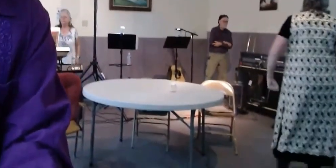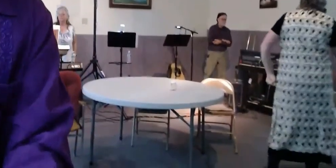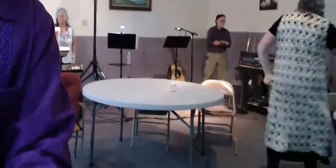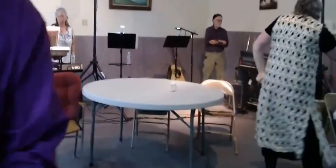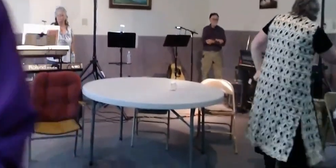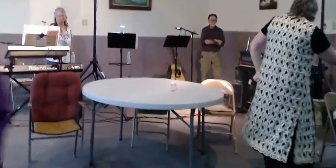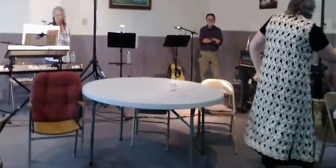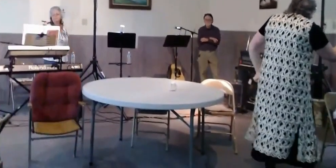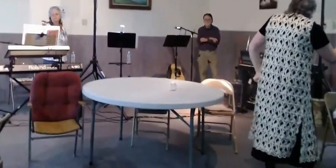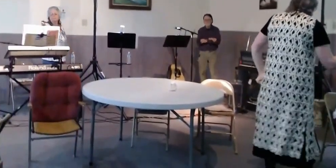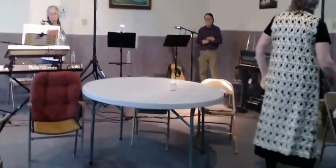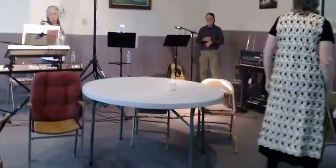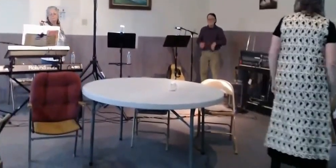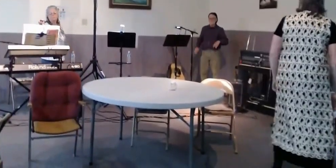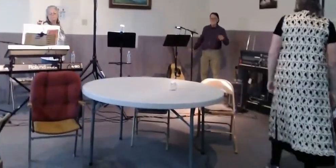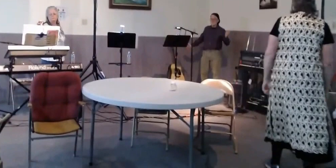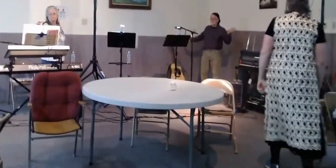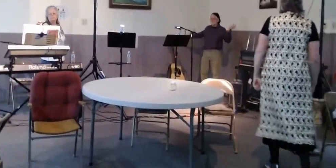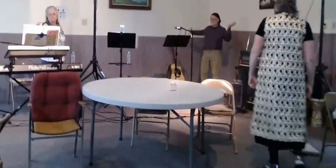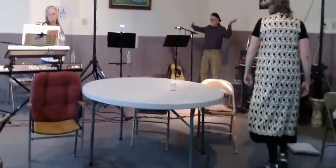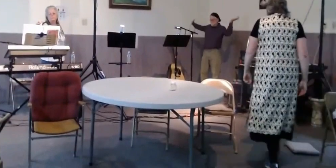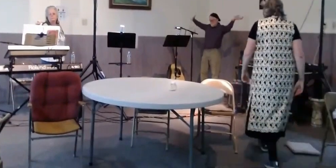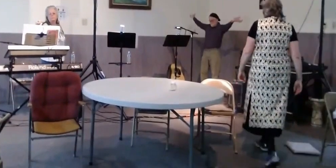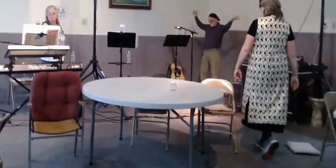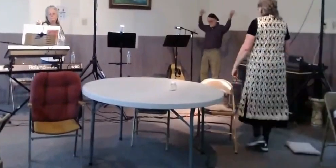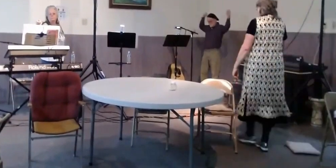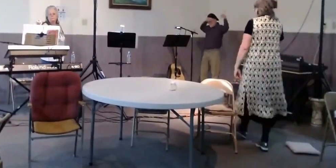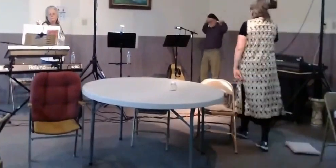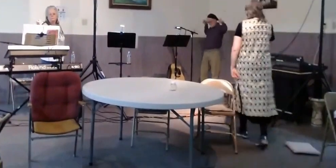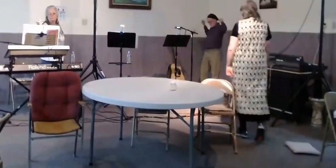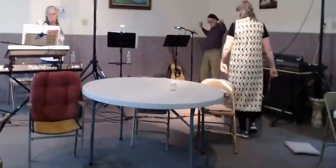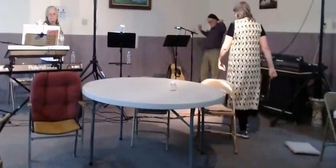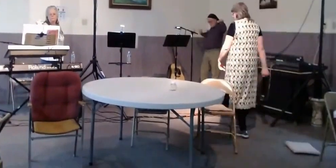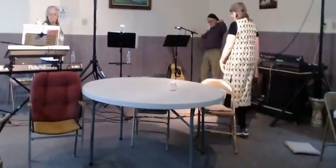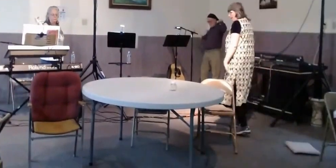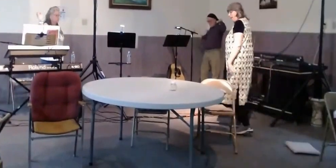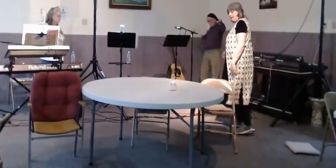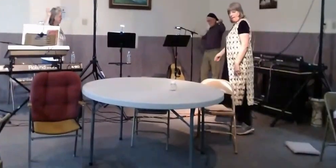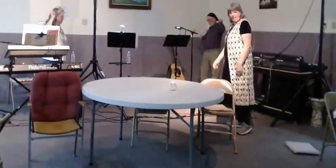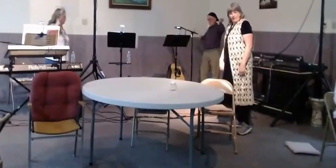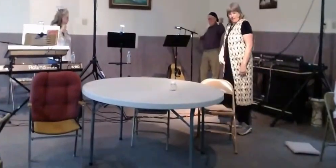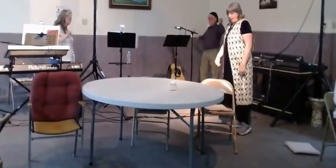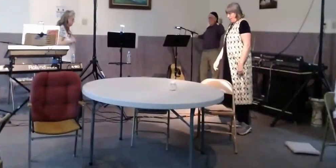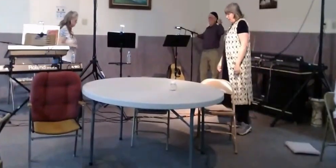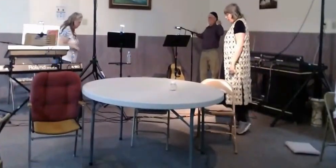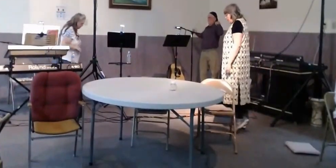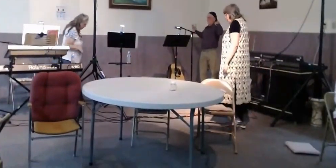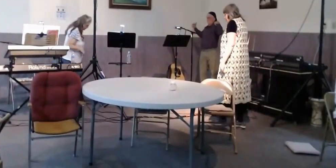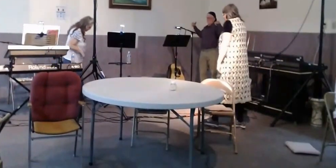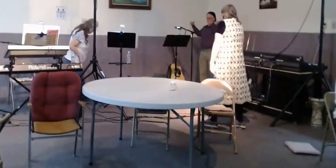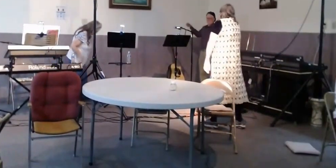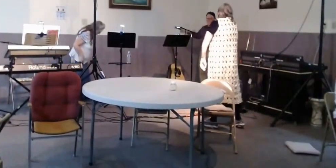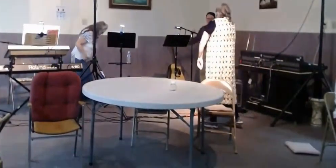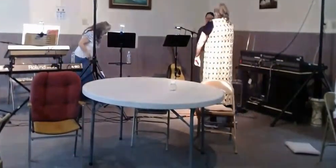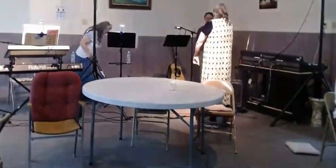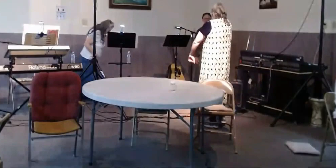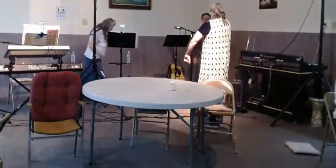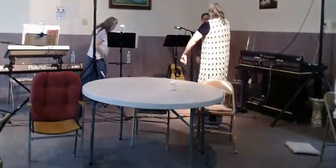to everybody around.